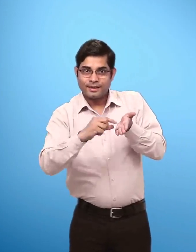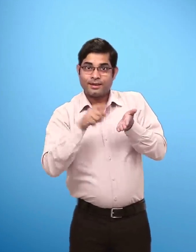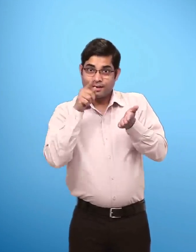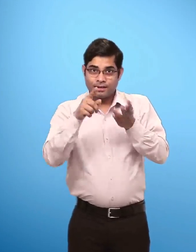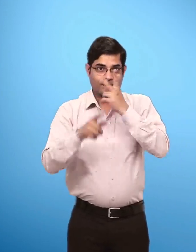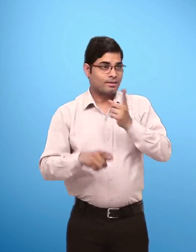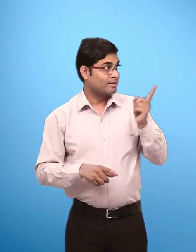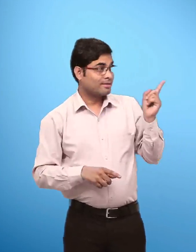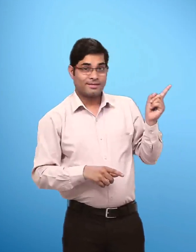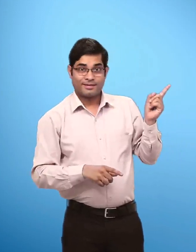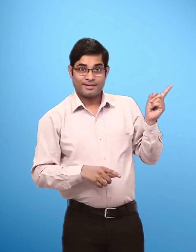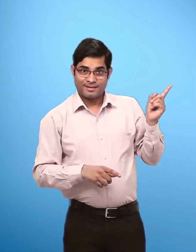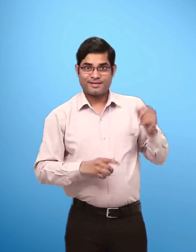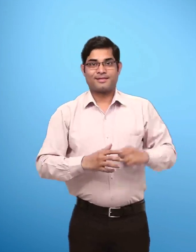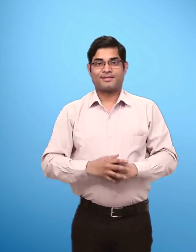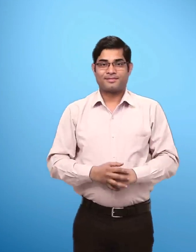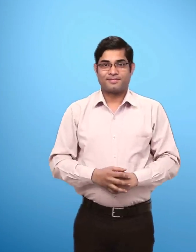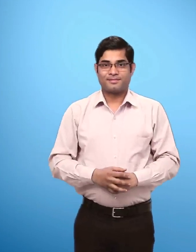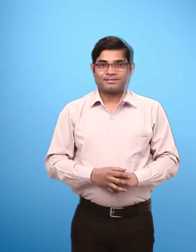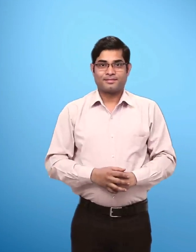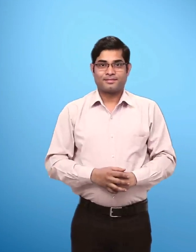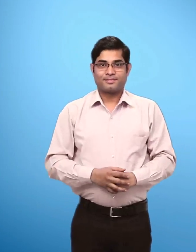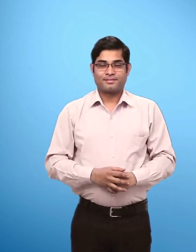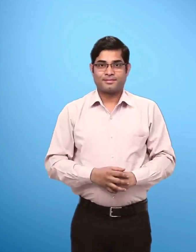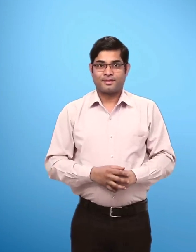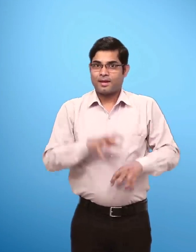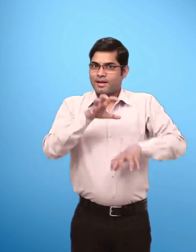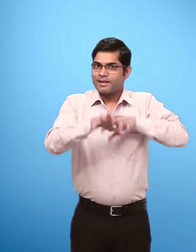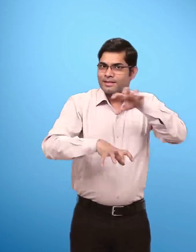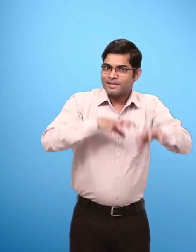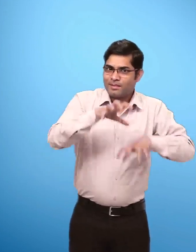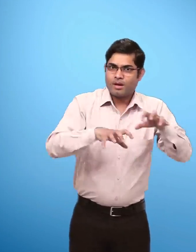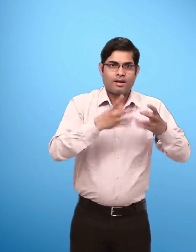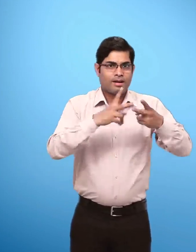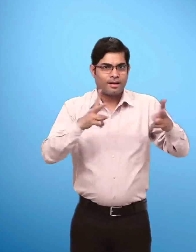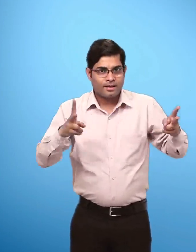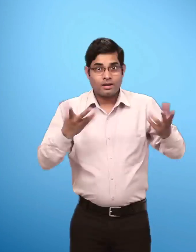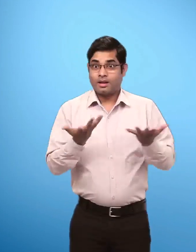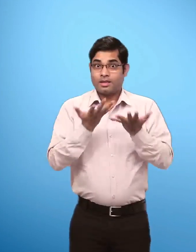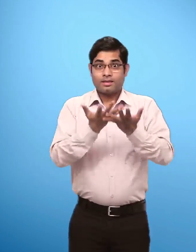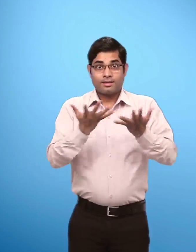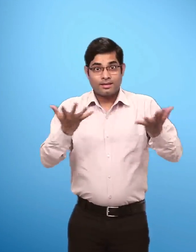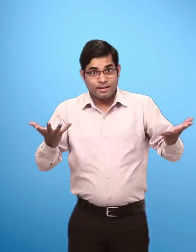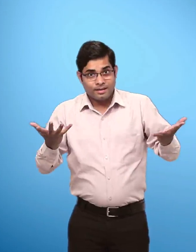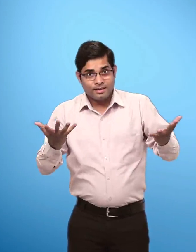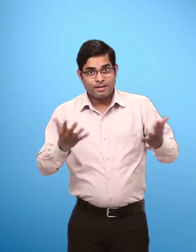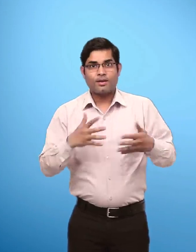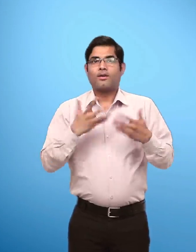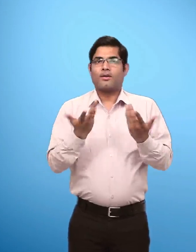text Before beginning to read this page Let's become familiar with